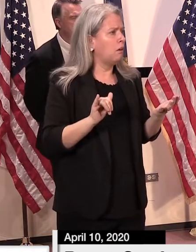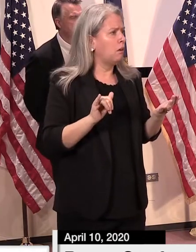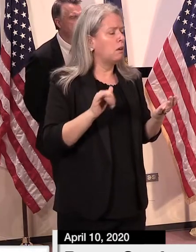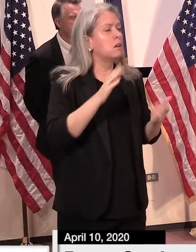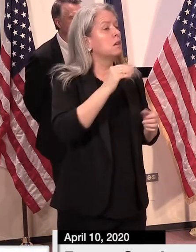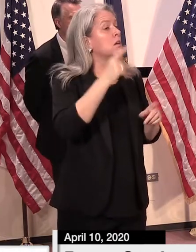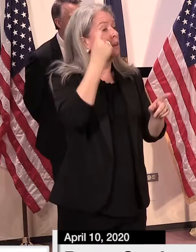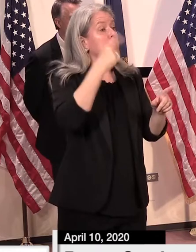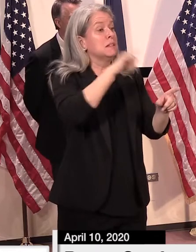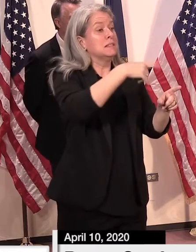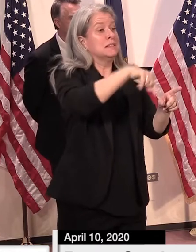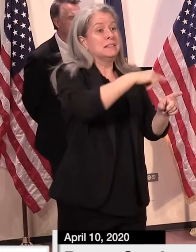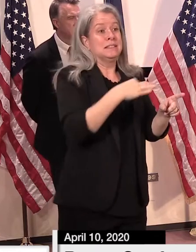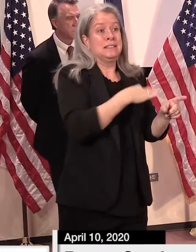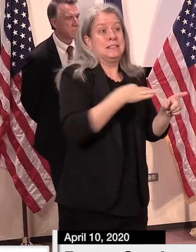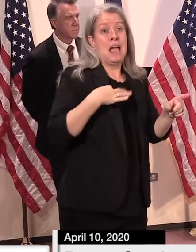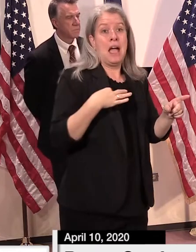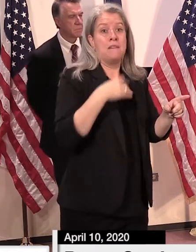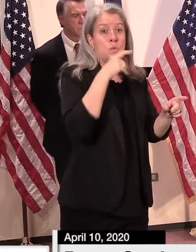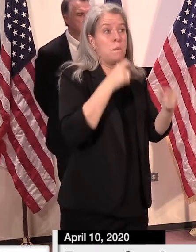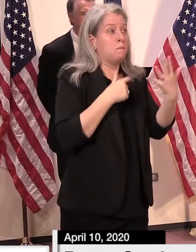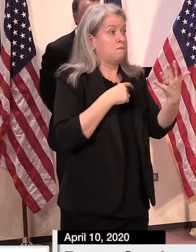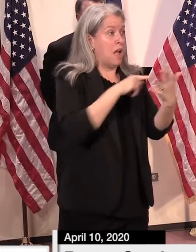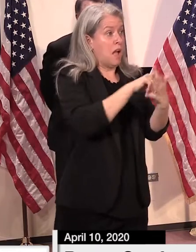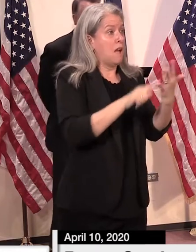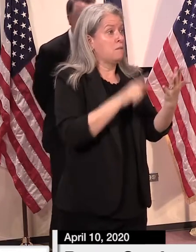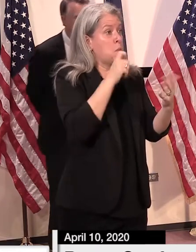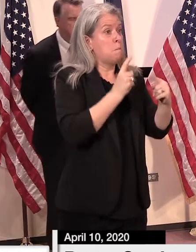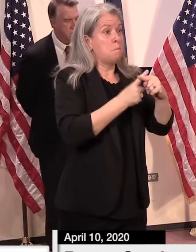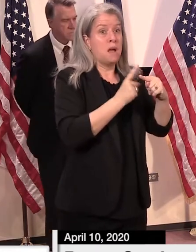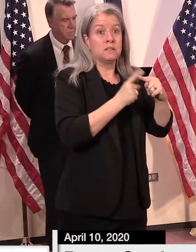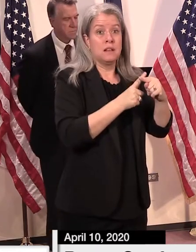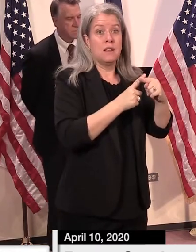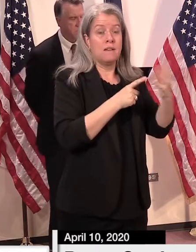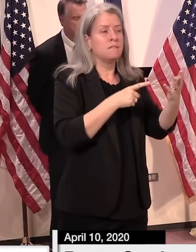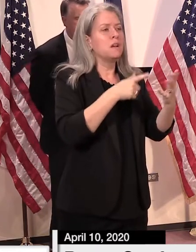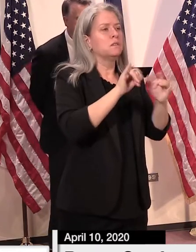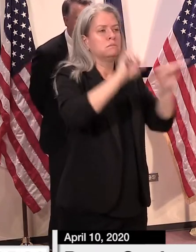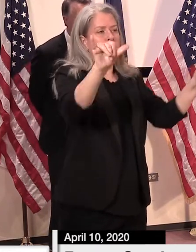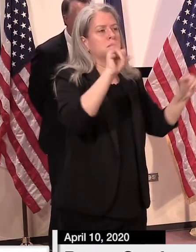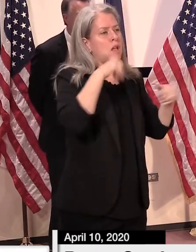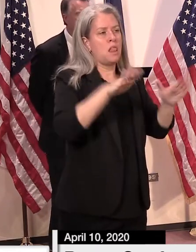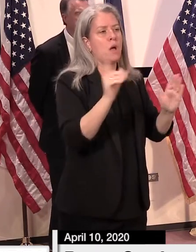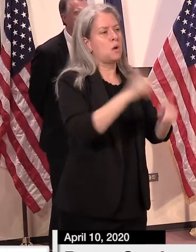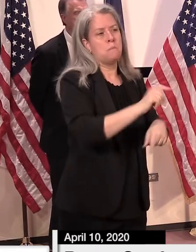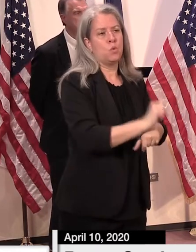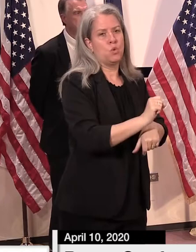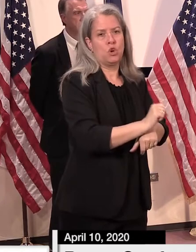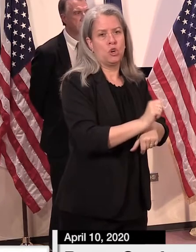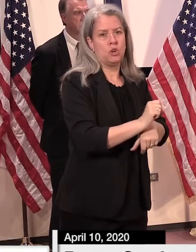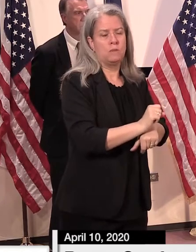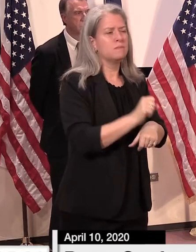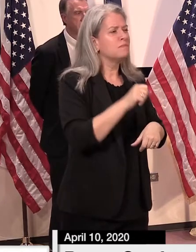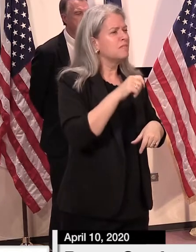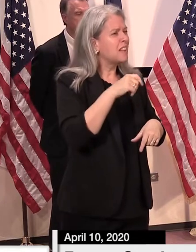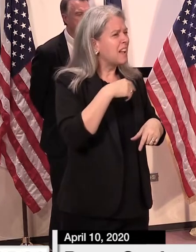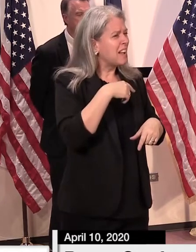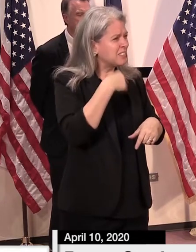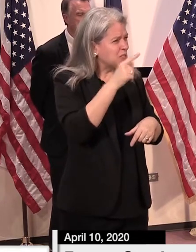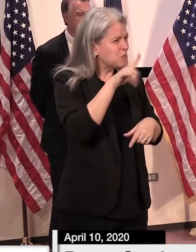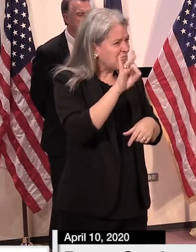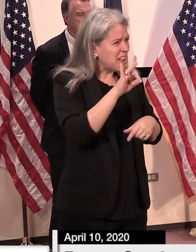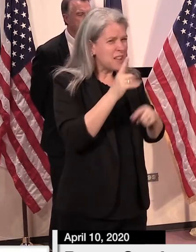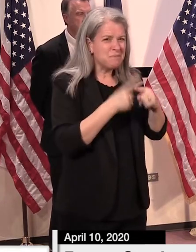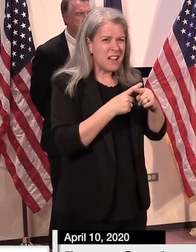between the 27 and the 28, 27 were moved, 28 were